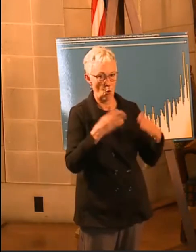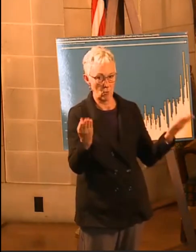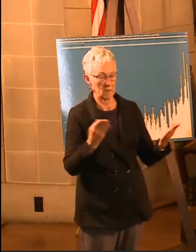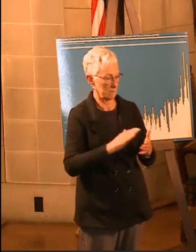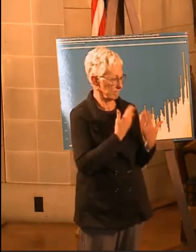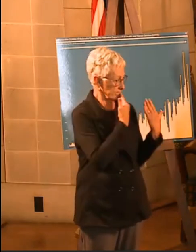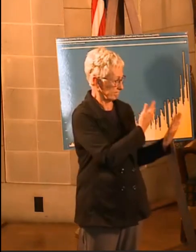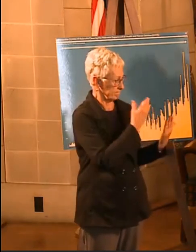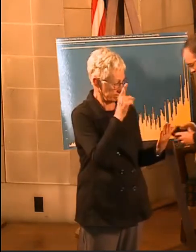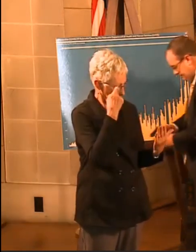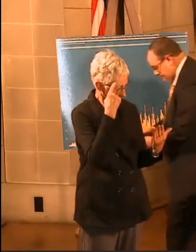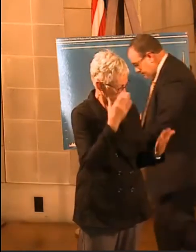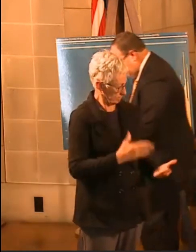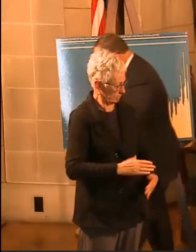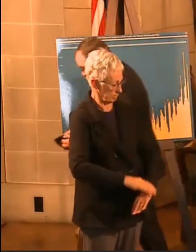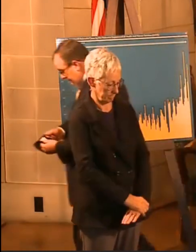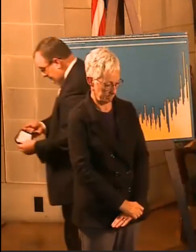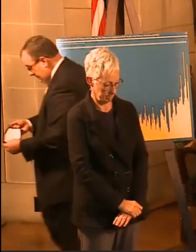Governor, thank you.